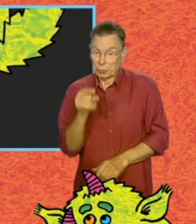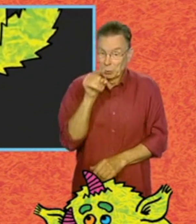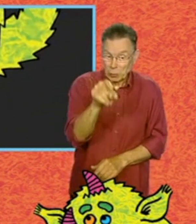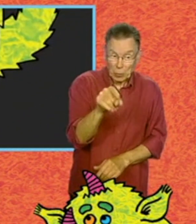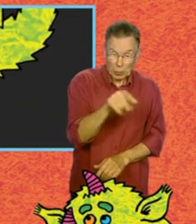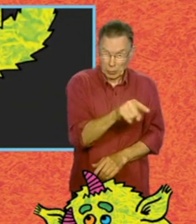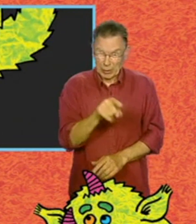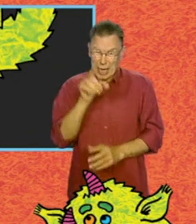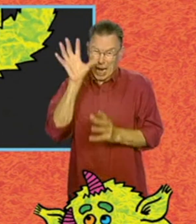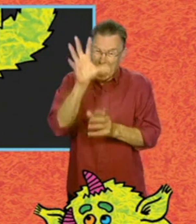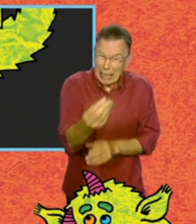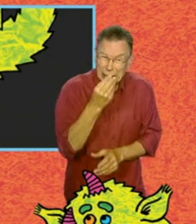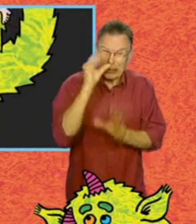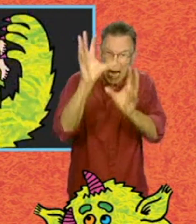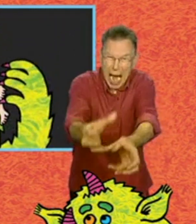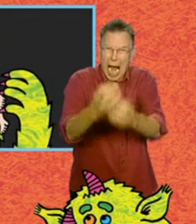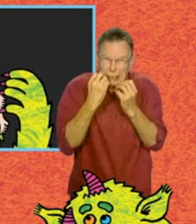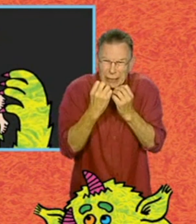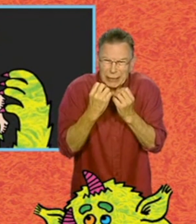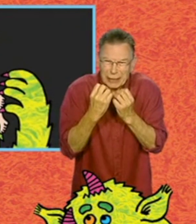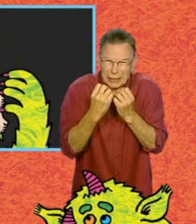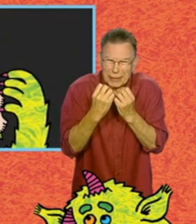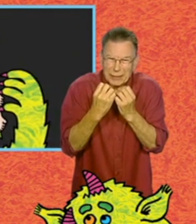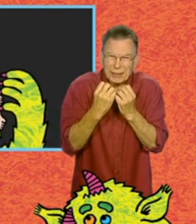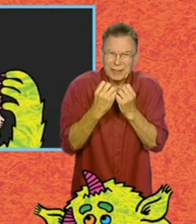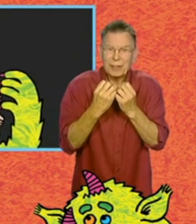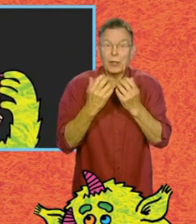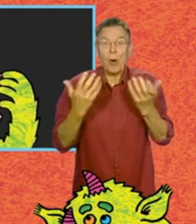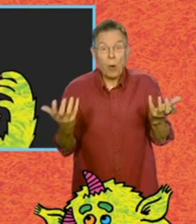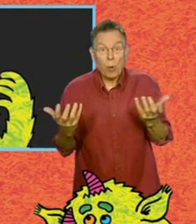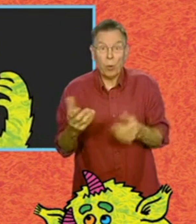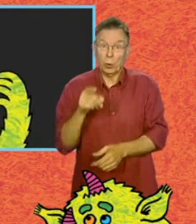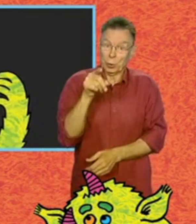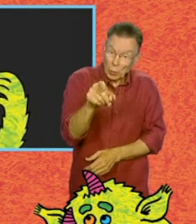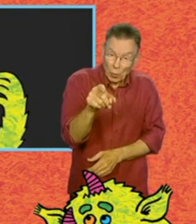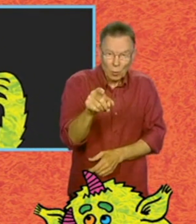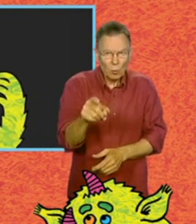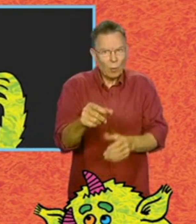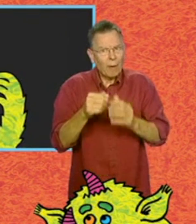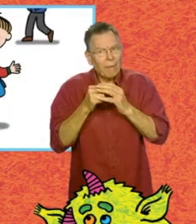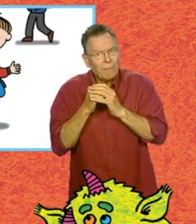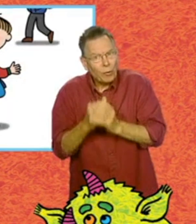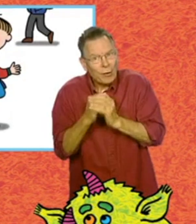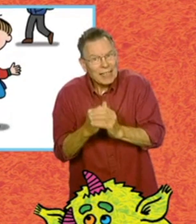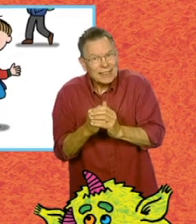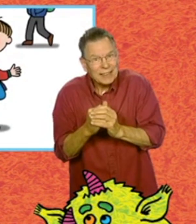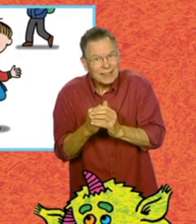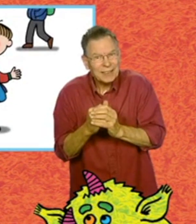Either it eats you, or you make friends